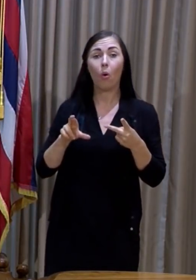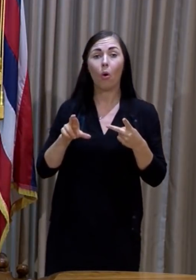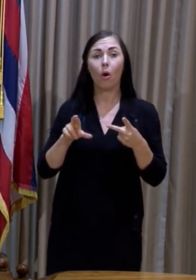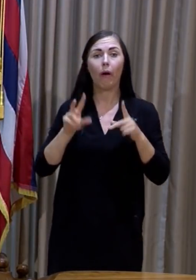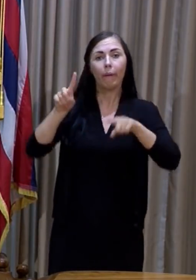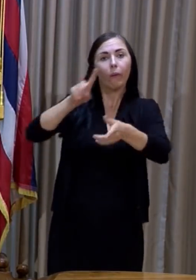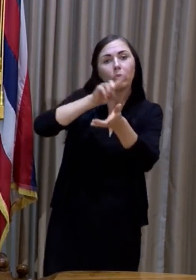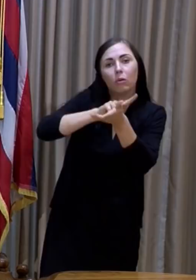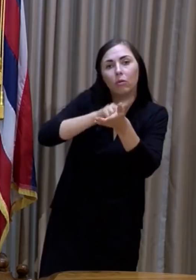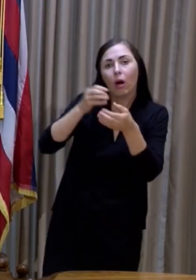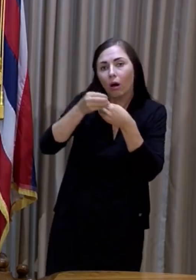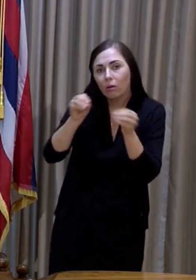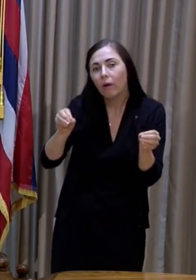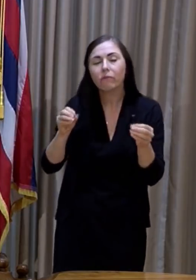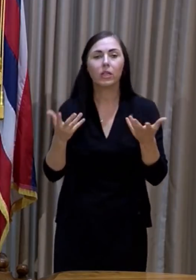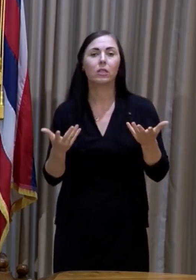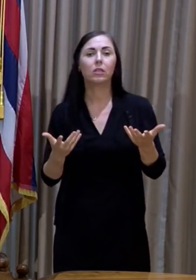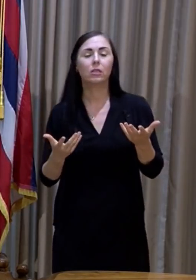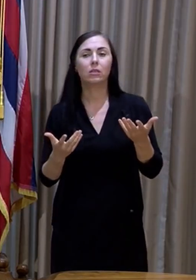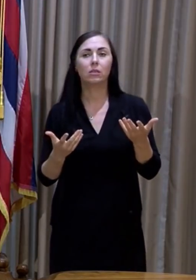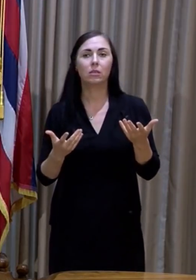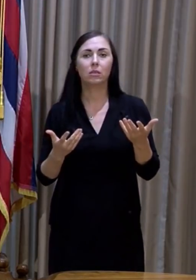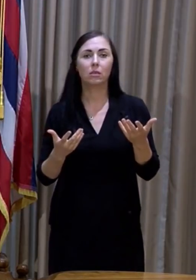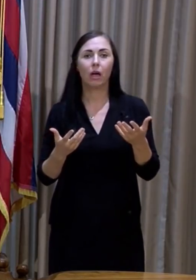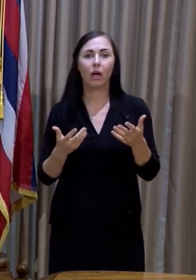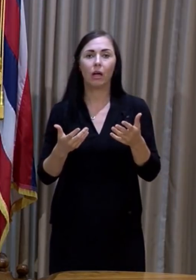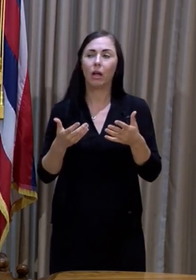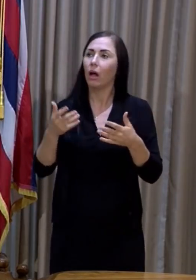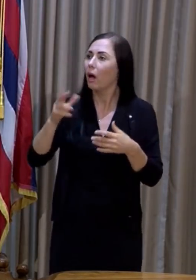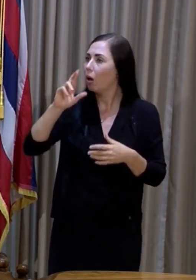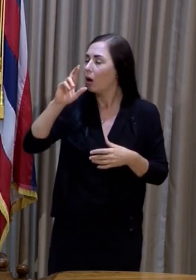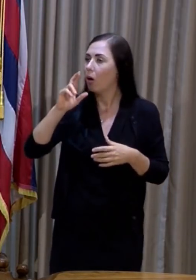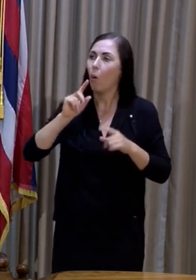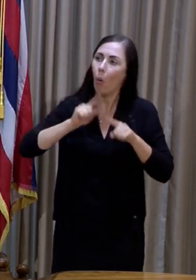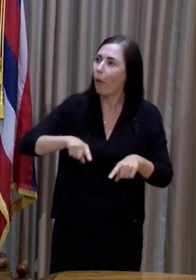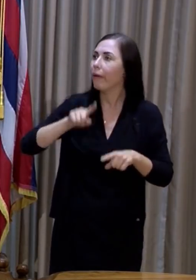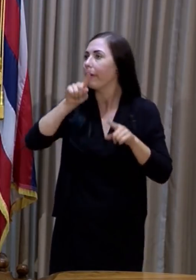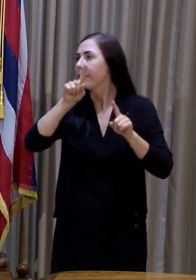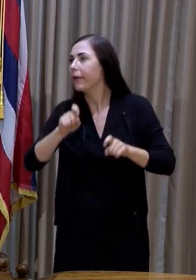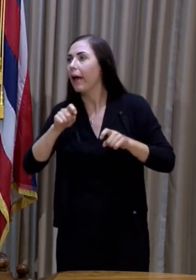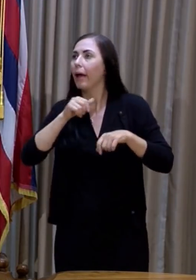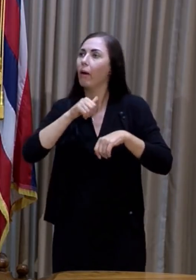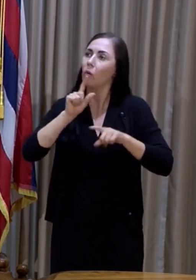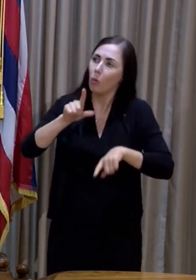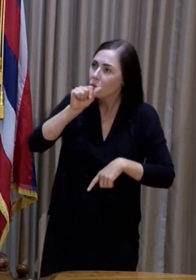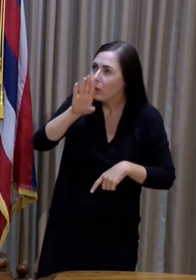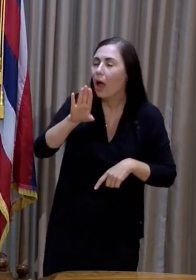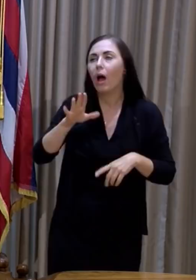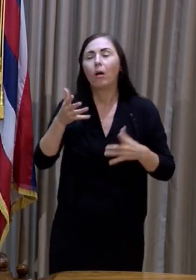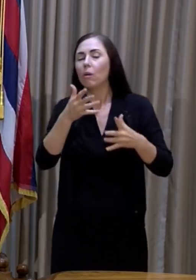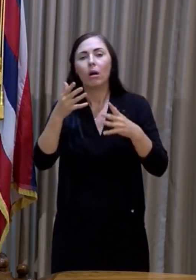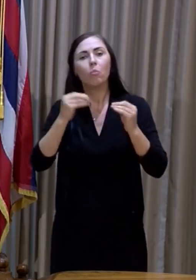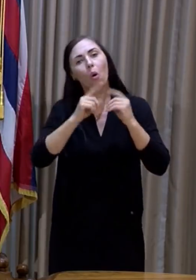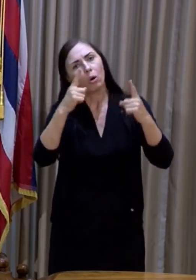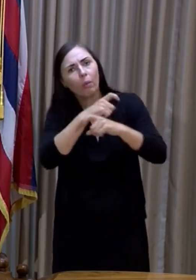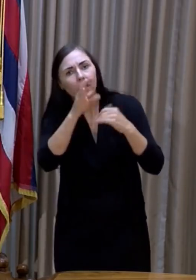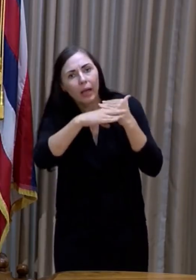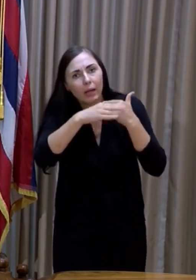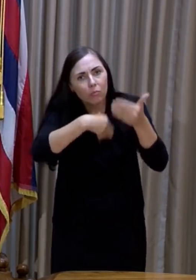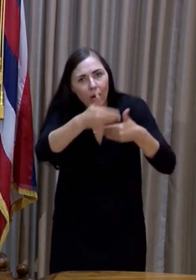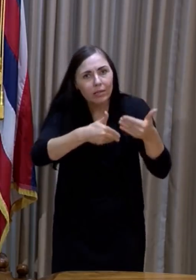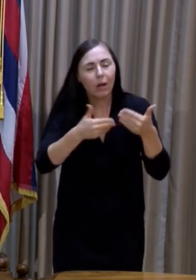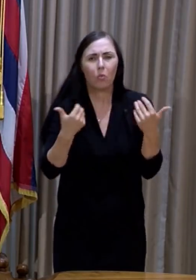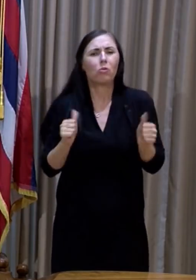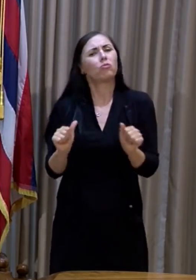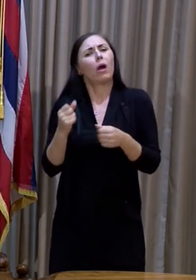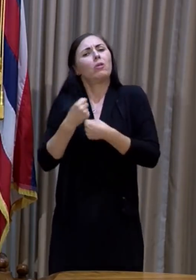a physician or a health care provider and get a prescription or, you know, go get a lab test ordered by them. So we're just trying to